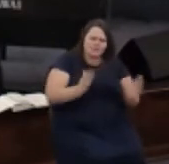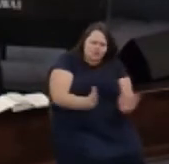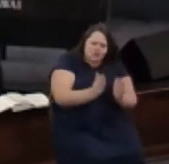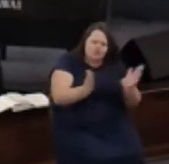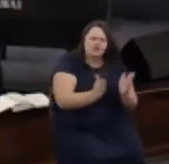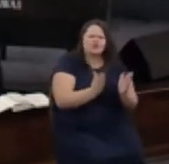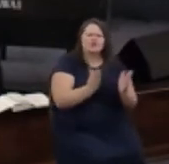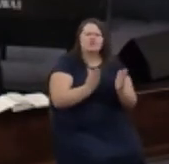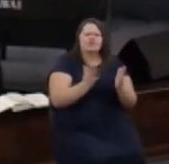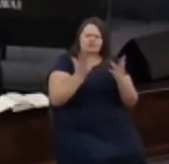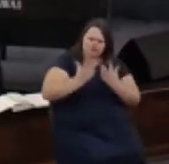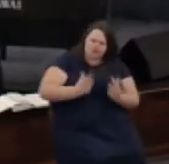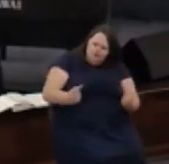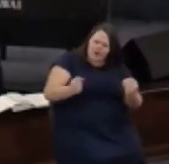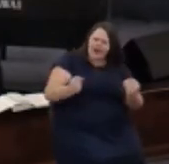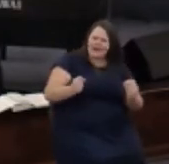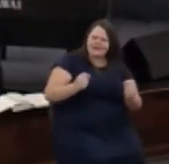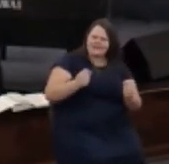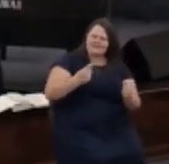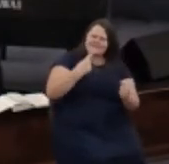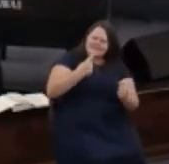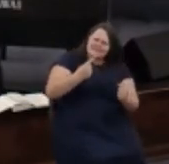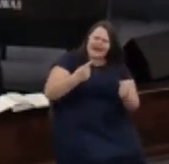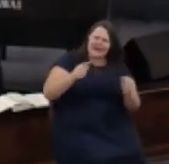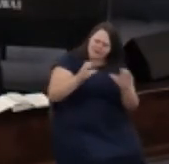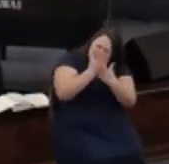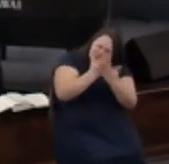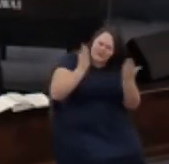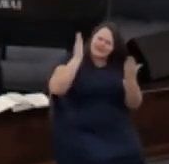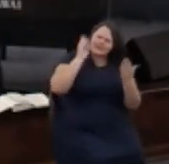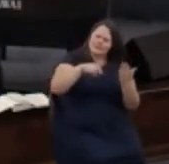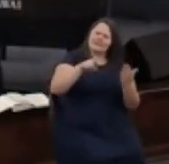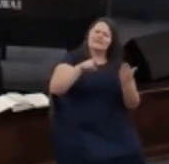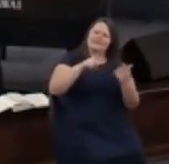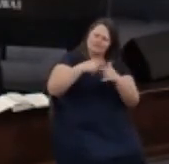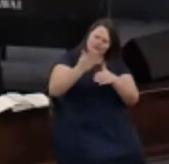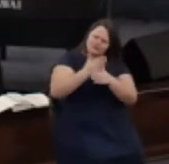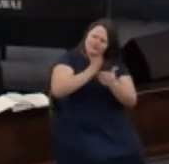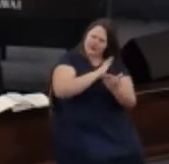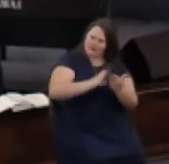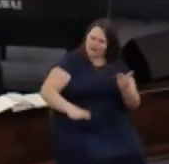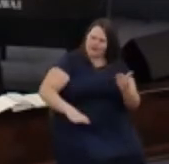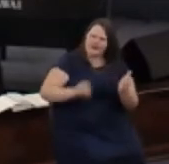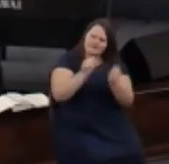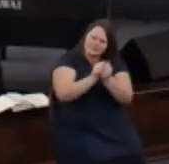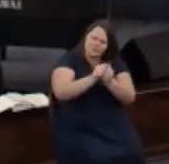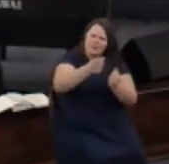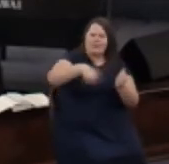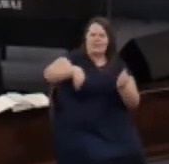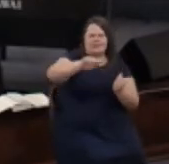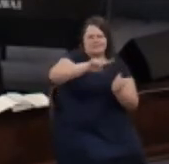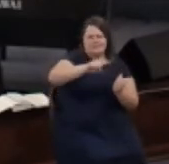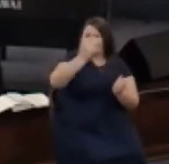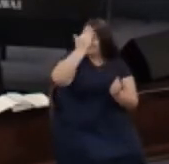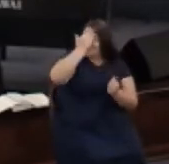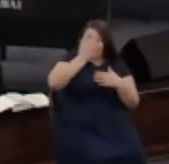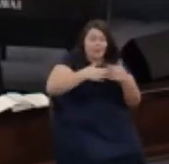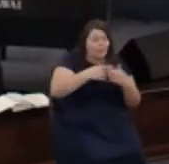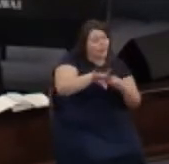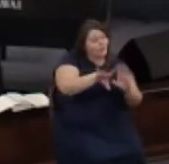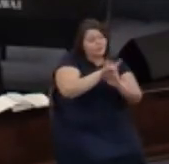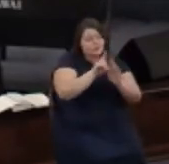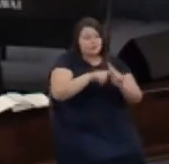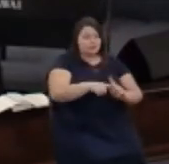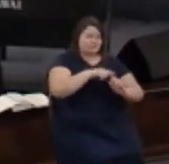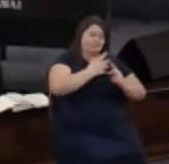to say and do the things that we need to say and do to share Christ with them knowing that whether they choose to accept Christ